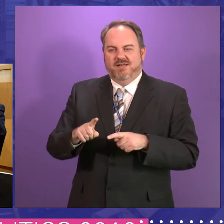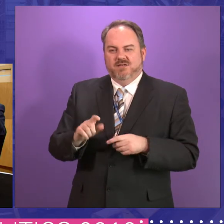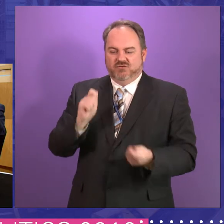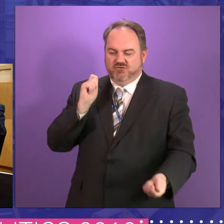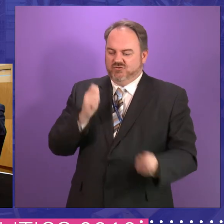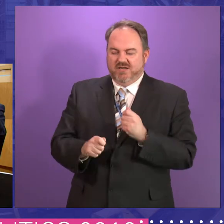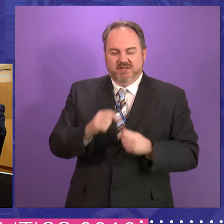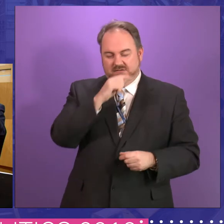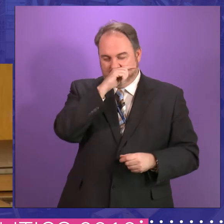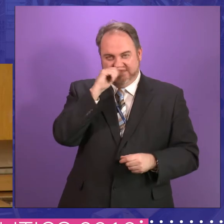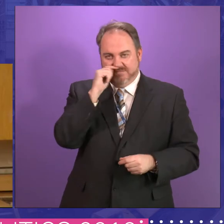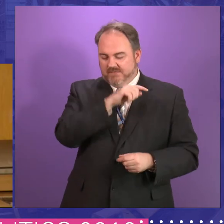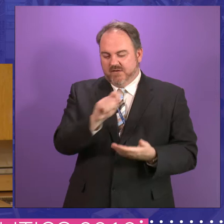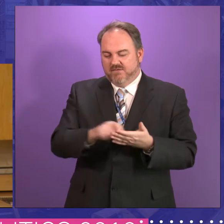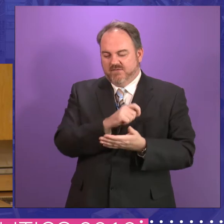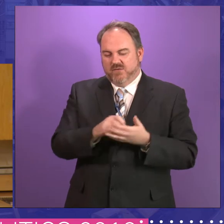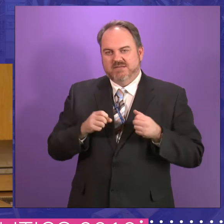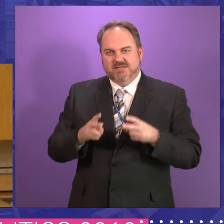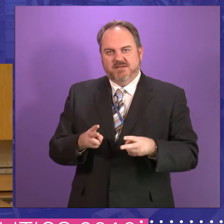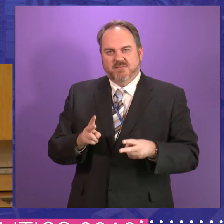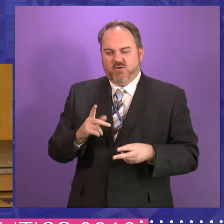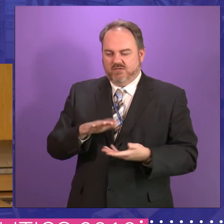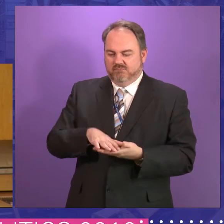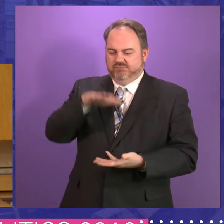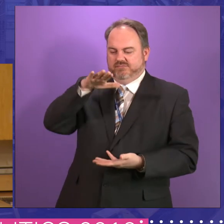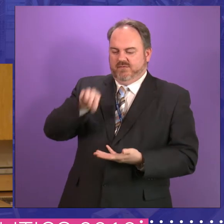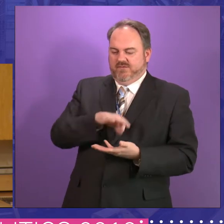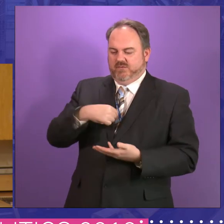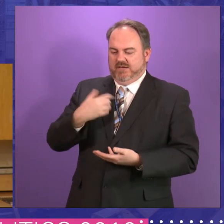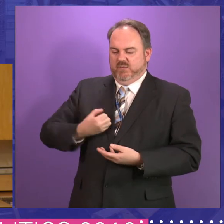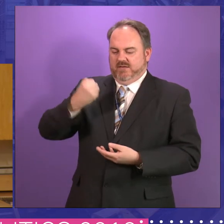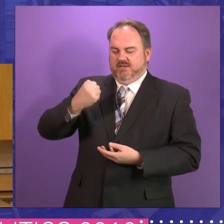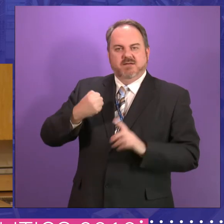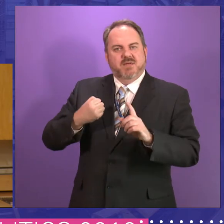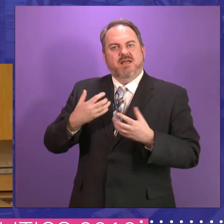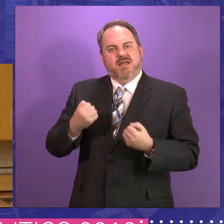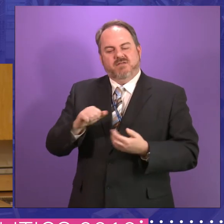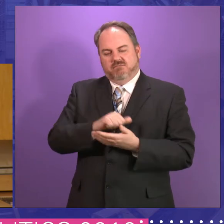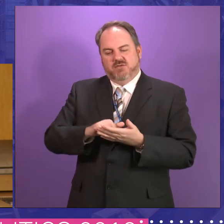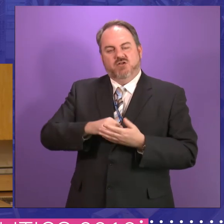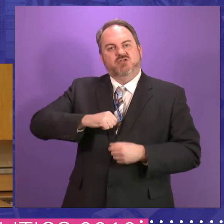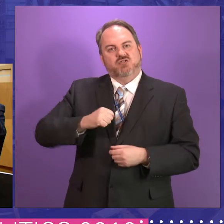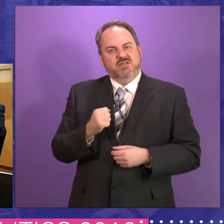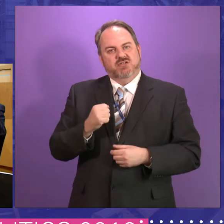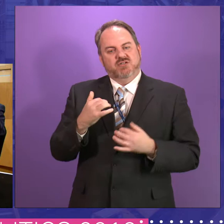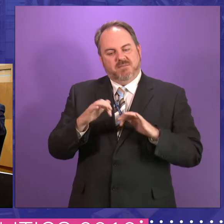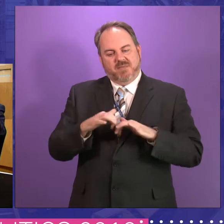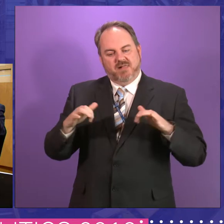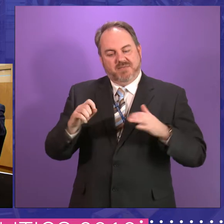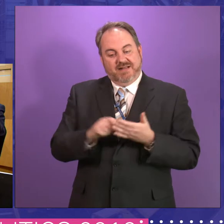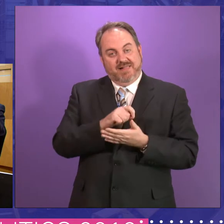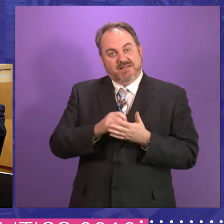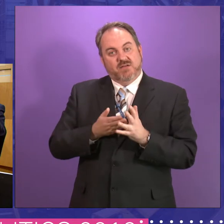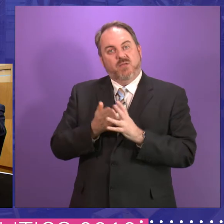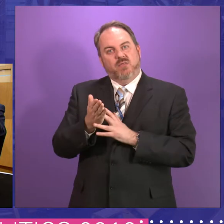reform, scrap the first past the post, and have Scotland's Parliament elected on